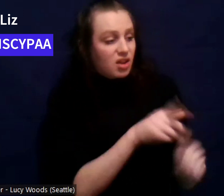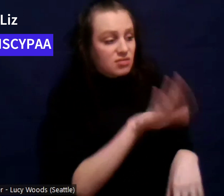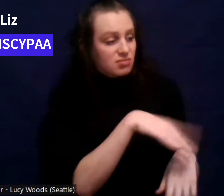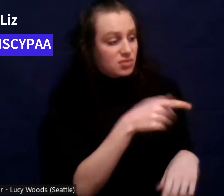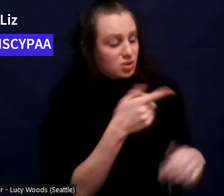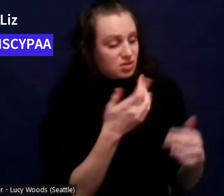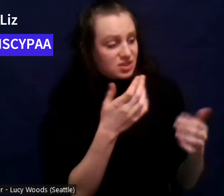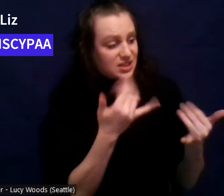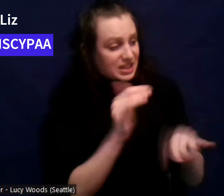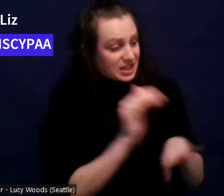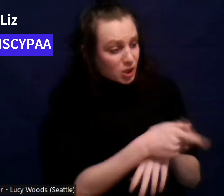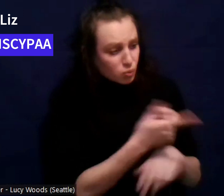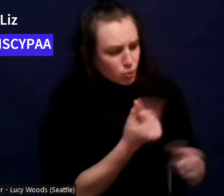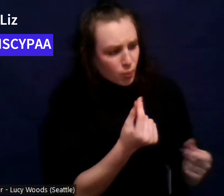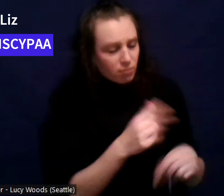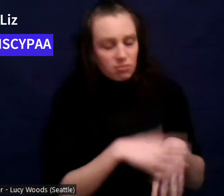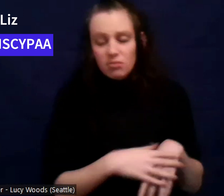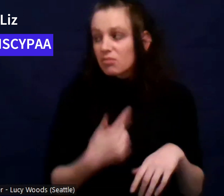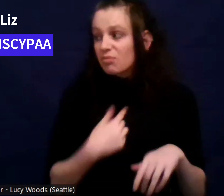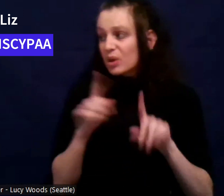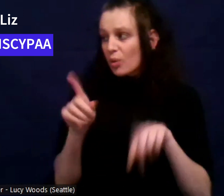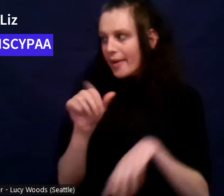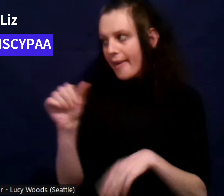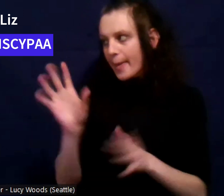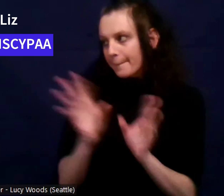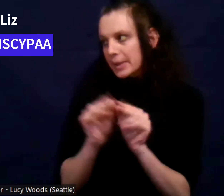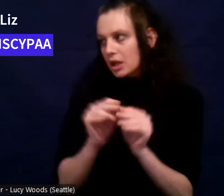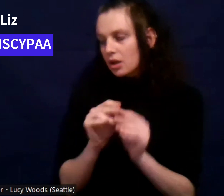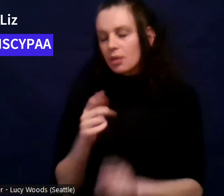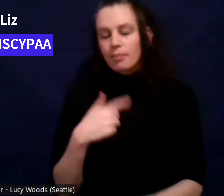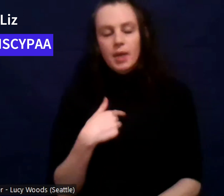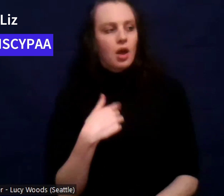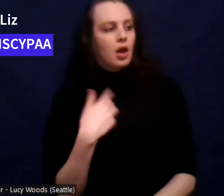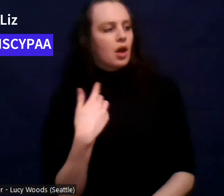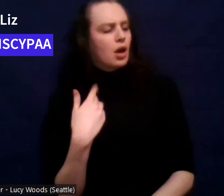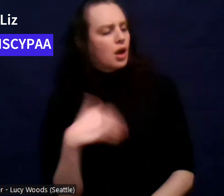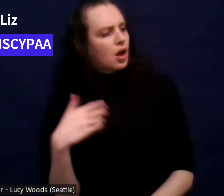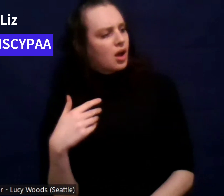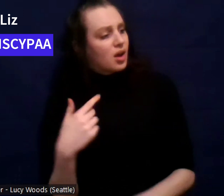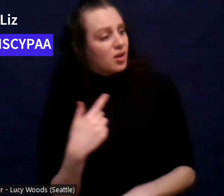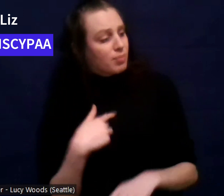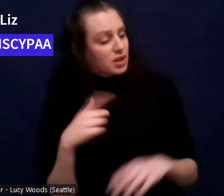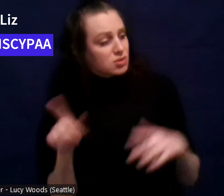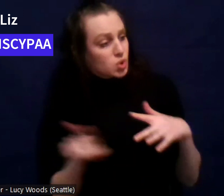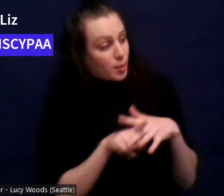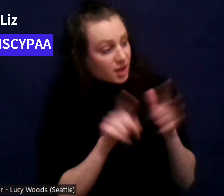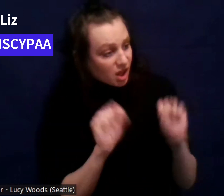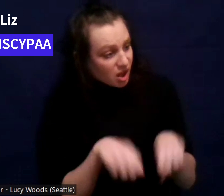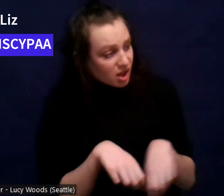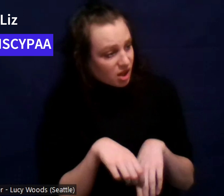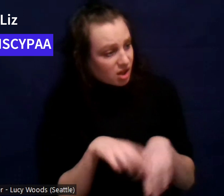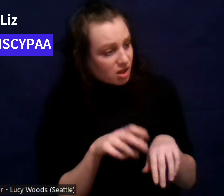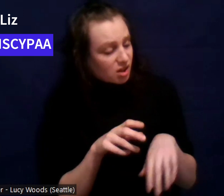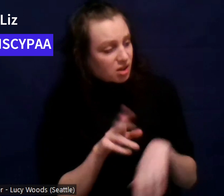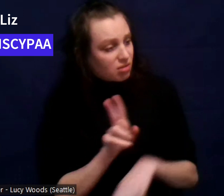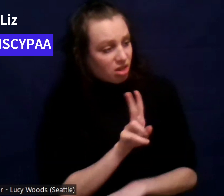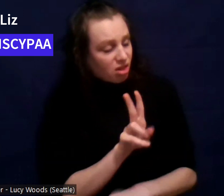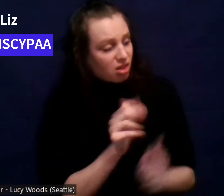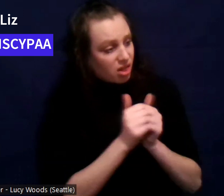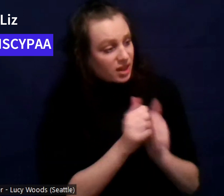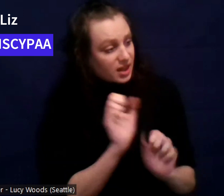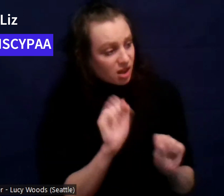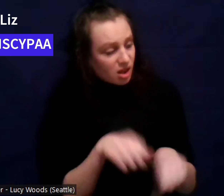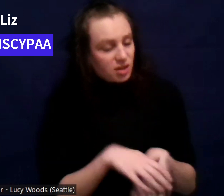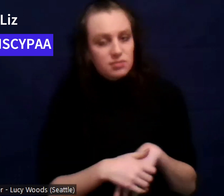Um, can I come? I don't know why I said that. Like I was literally just lonely. Um, so